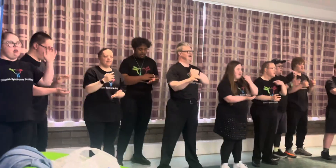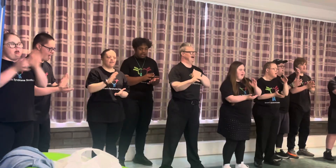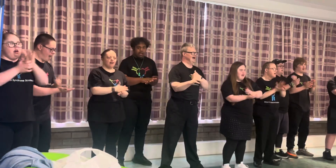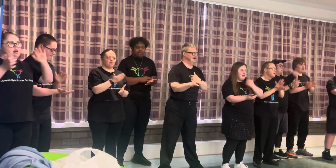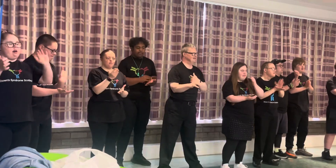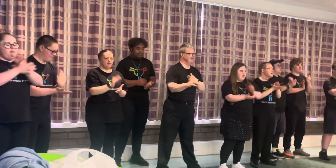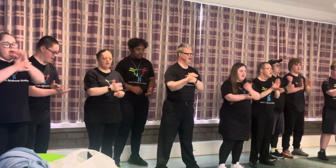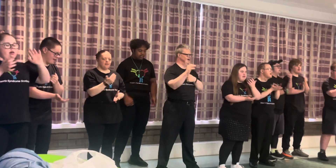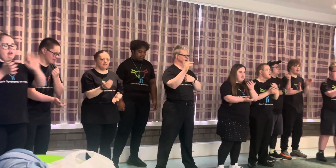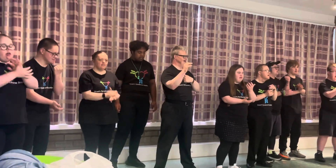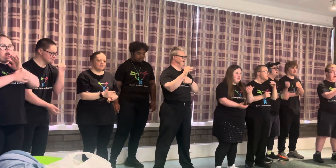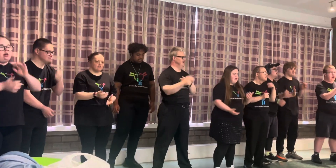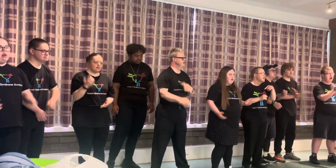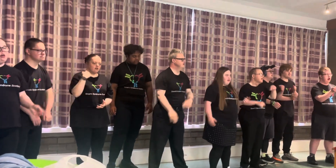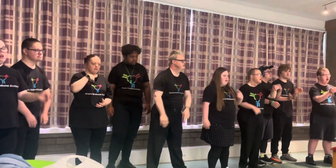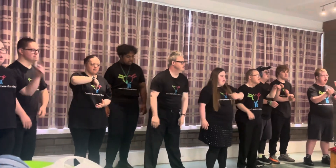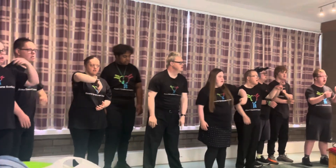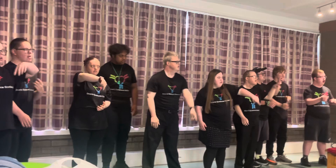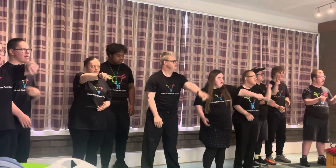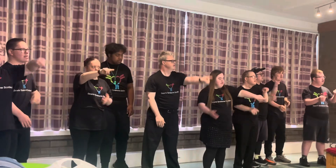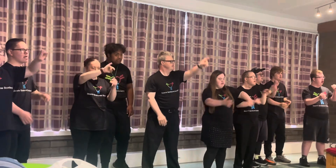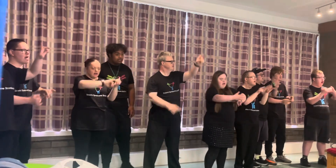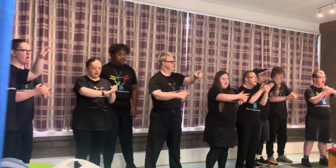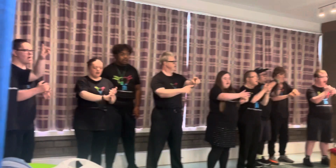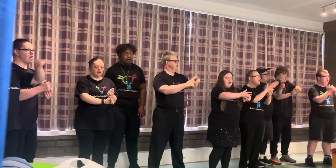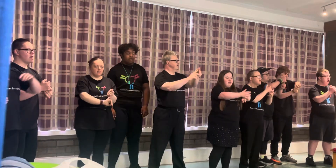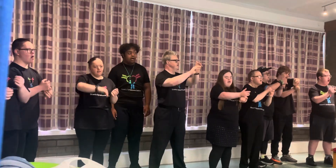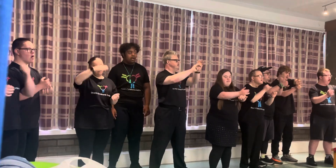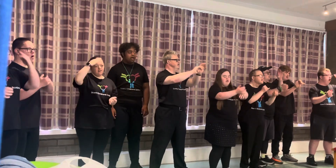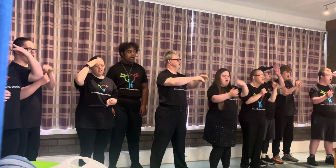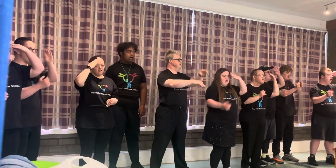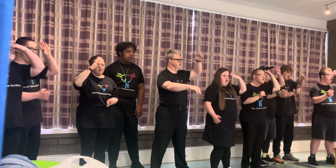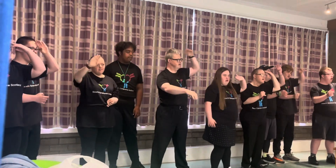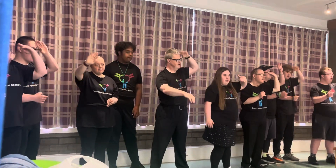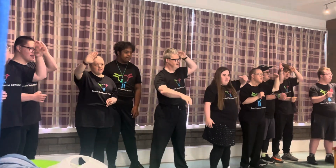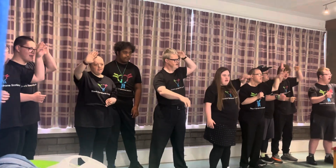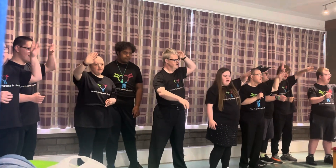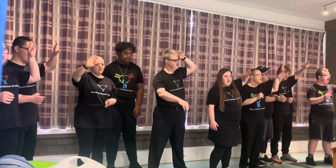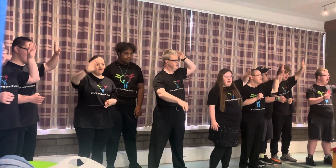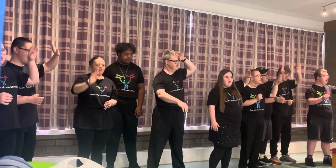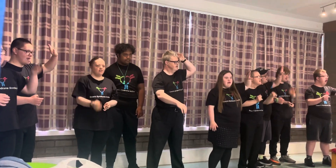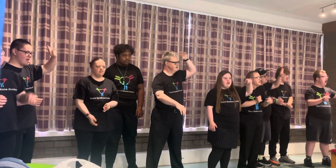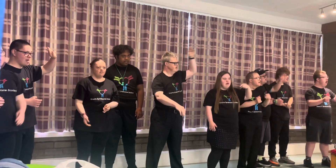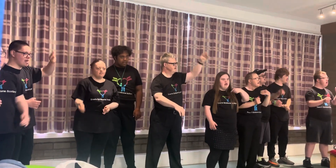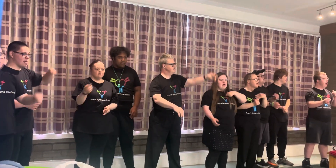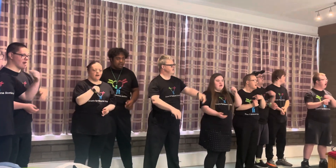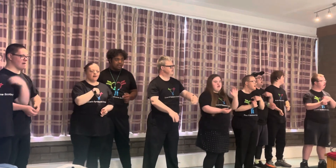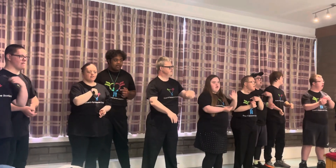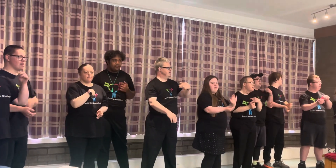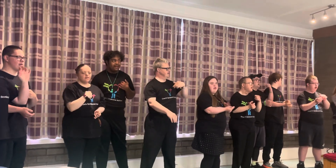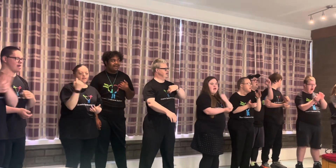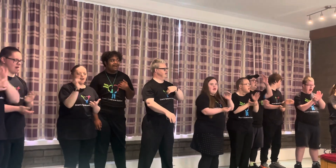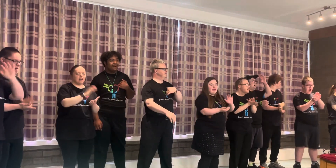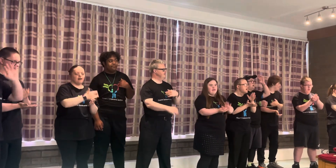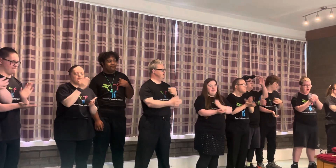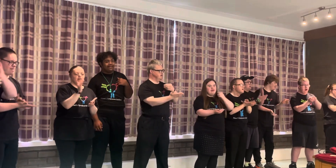happy, all of the sky in my heart would be, I would be happy,